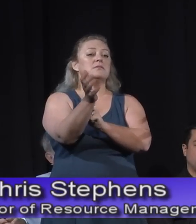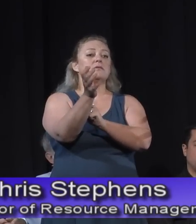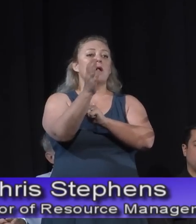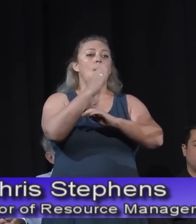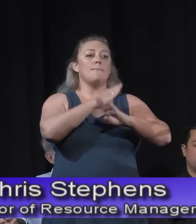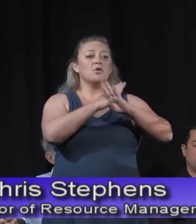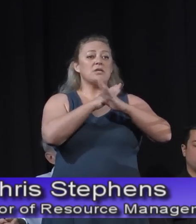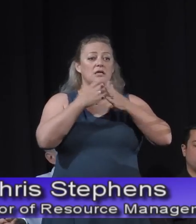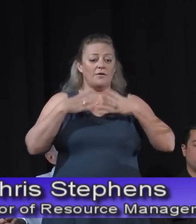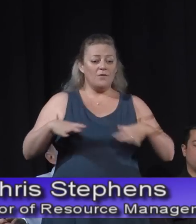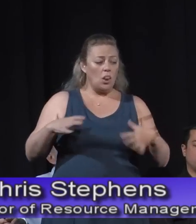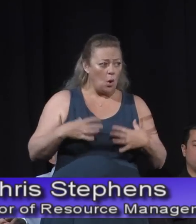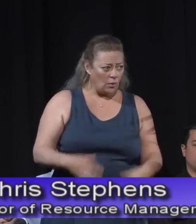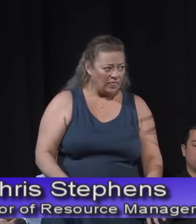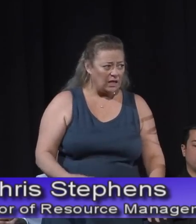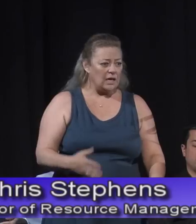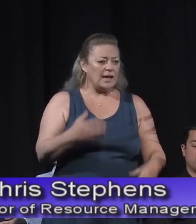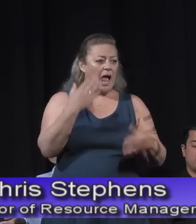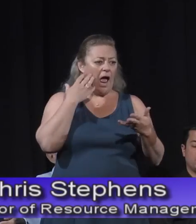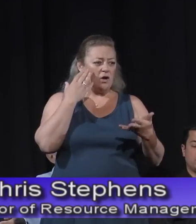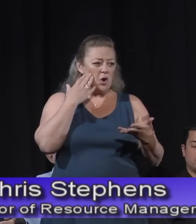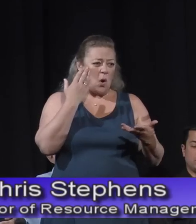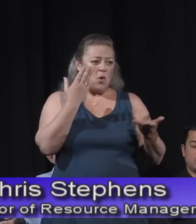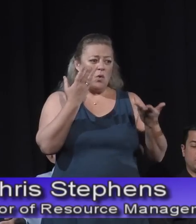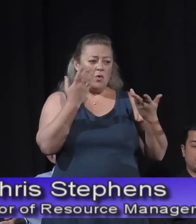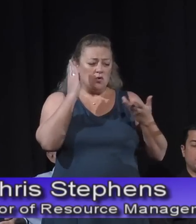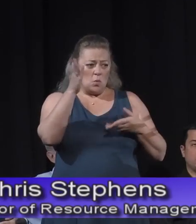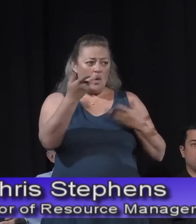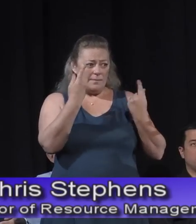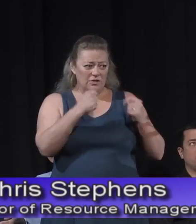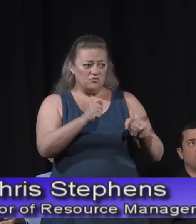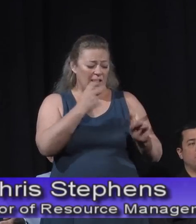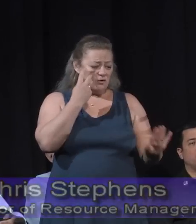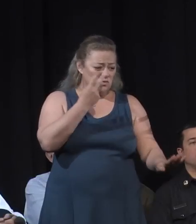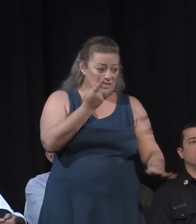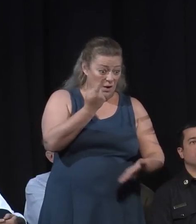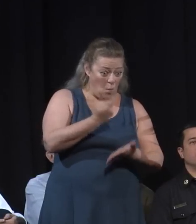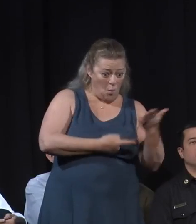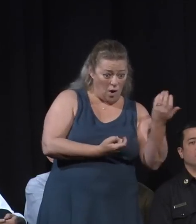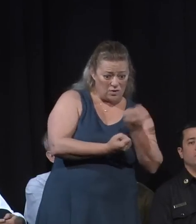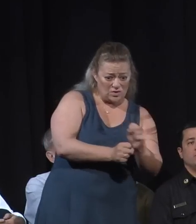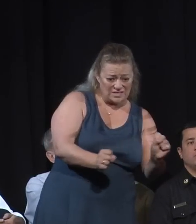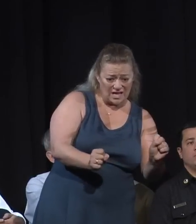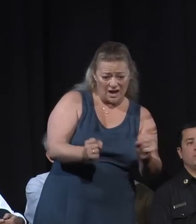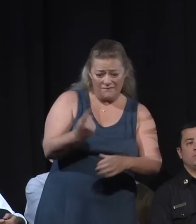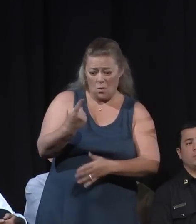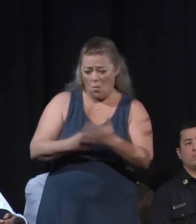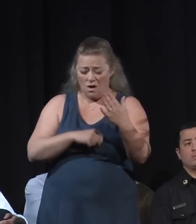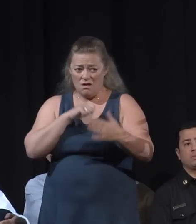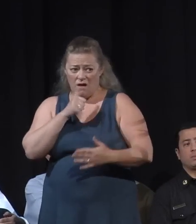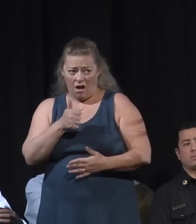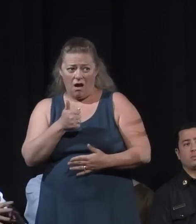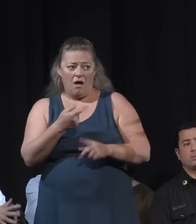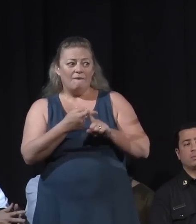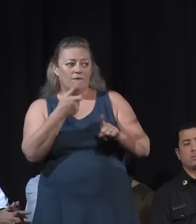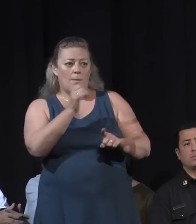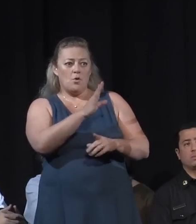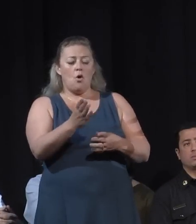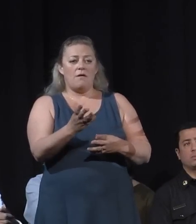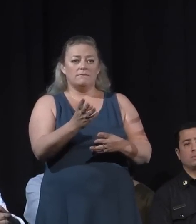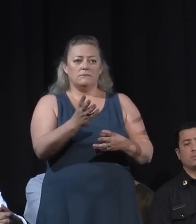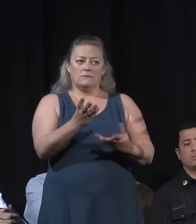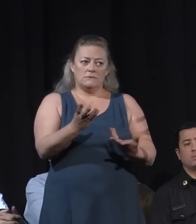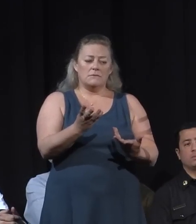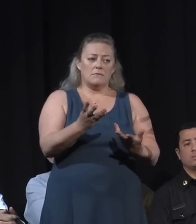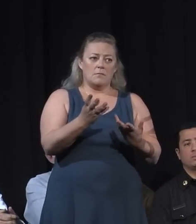A lot of you will be on those sites trying to see what you can recover of your valuables. The second thing that I wanted to